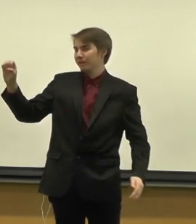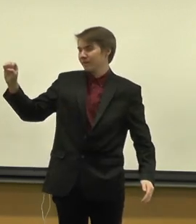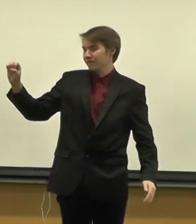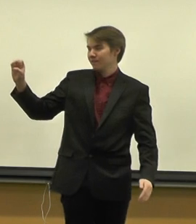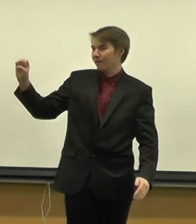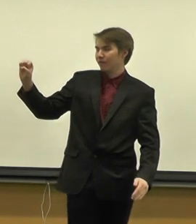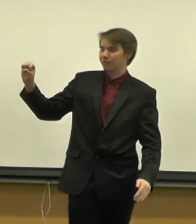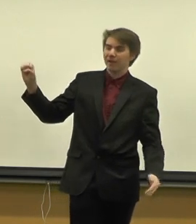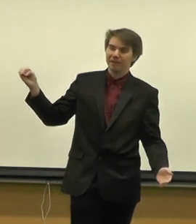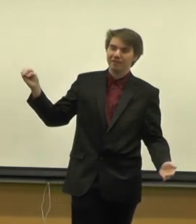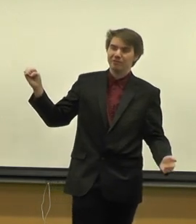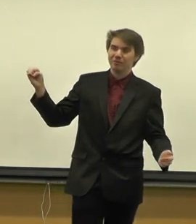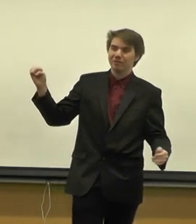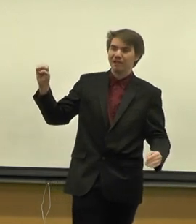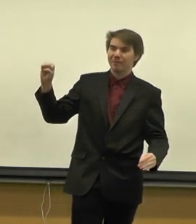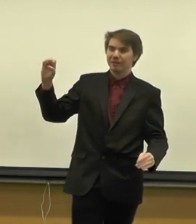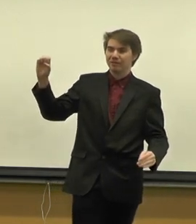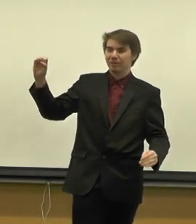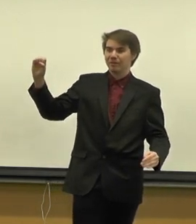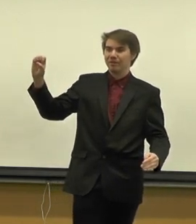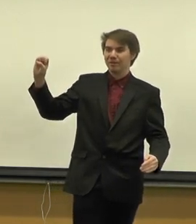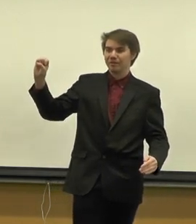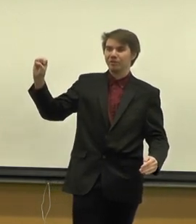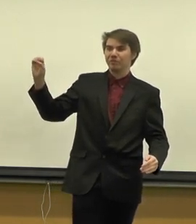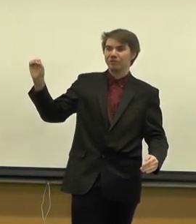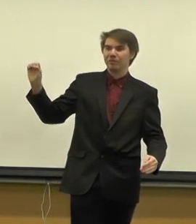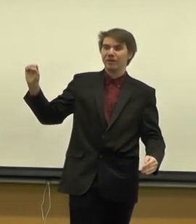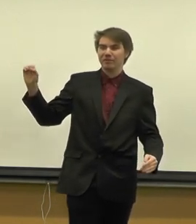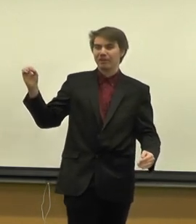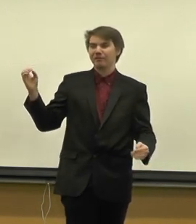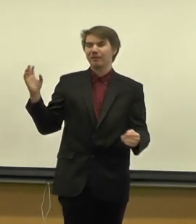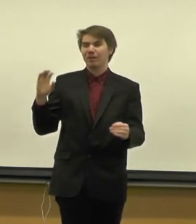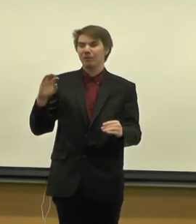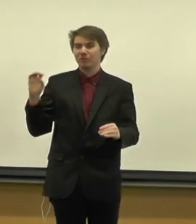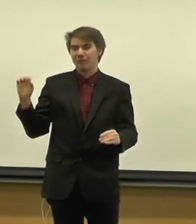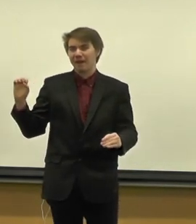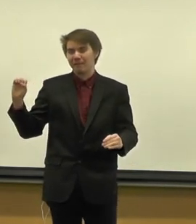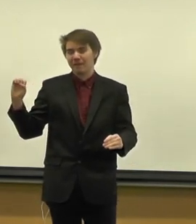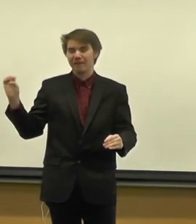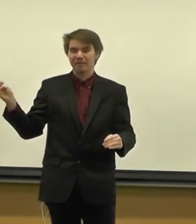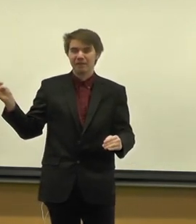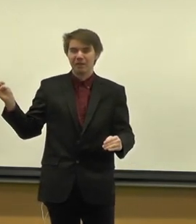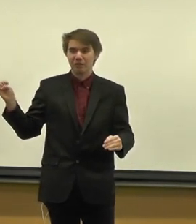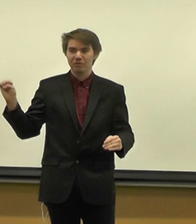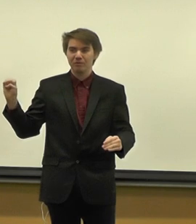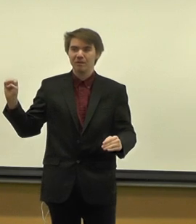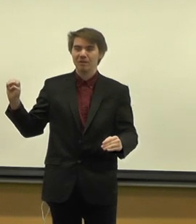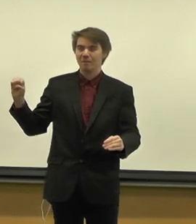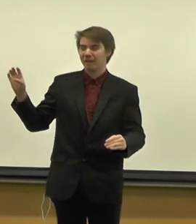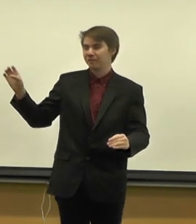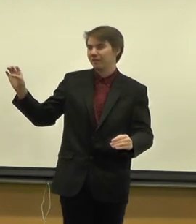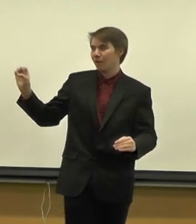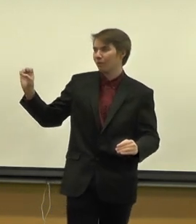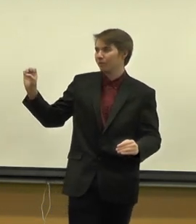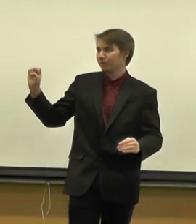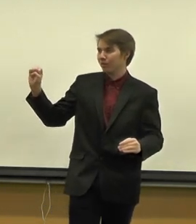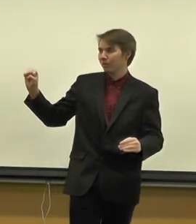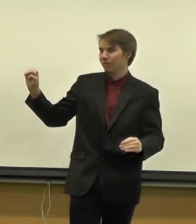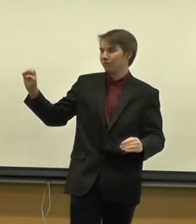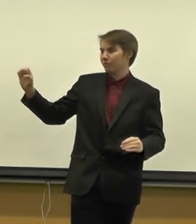and E, also I get confused a lot because they're so similar. I'm trying to figure out which way I have my E's and O's. But I've seen O's go this